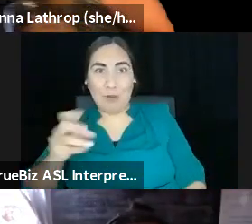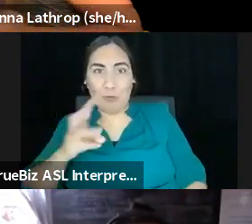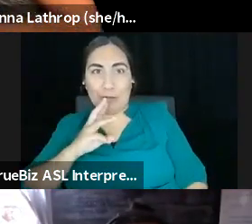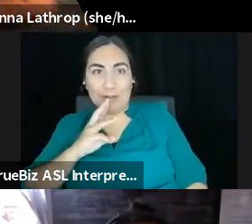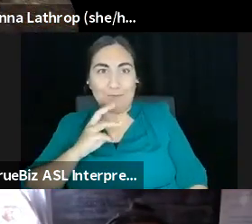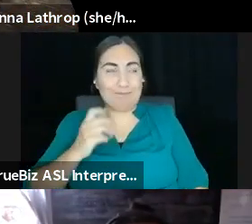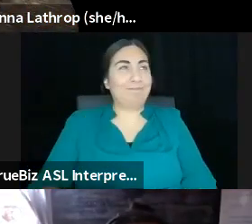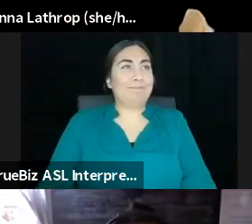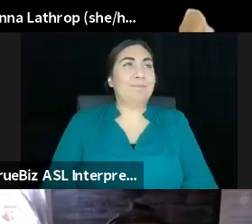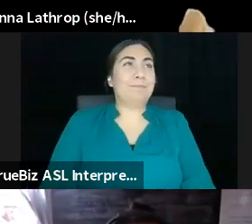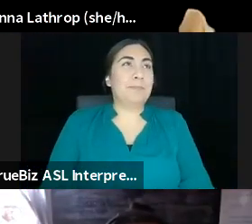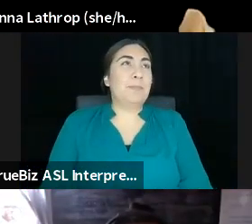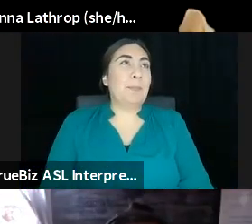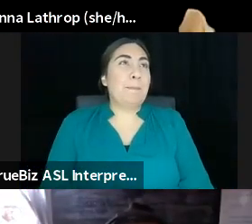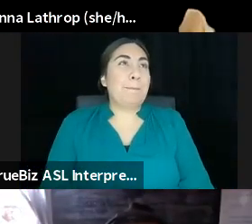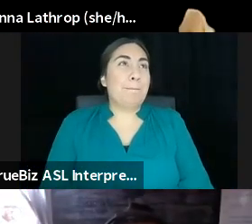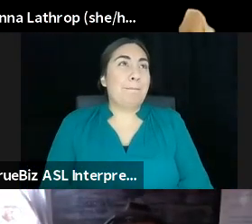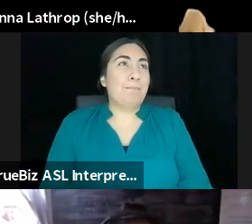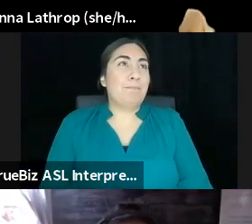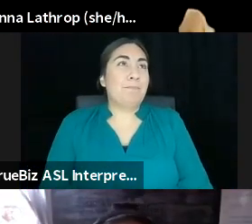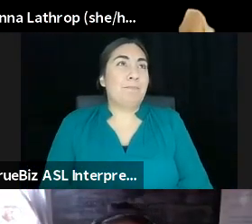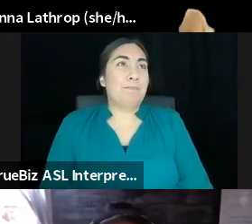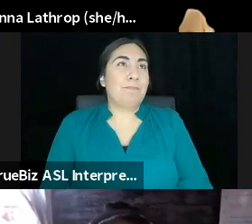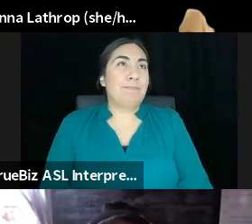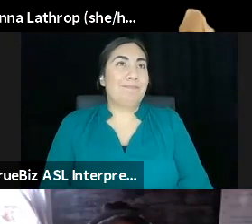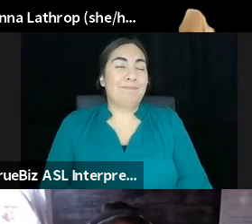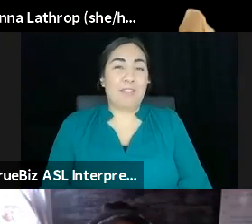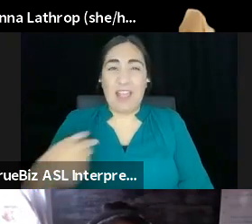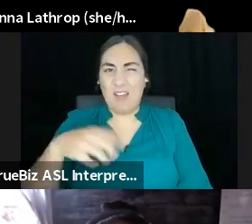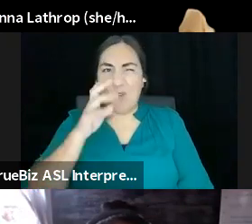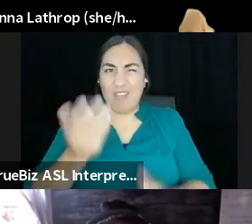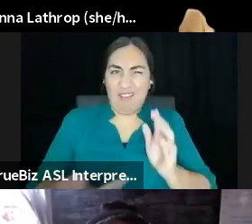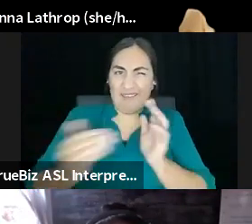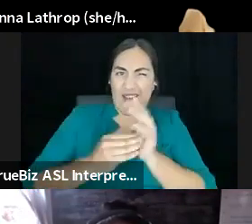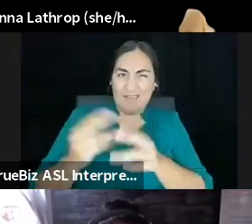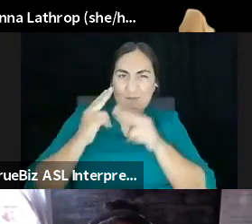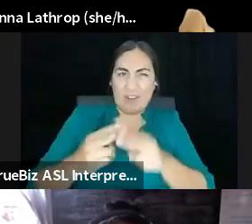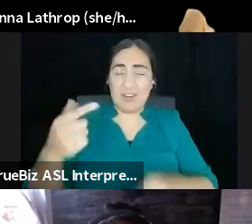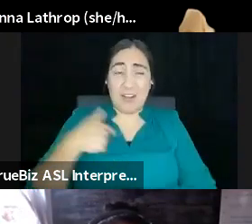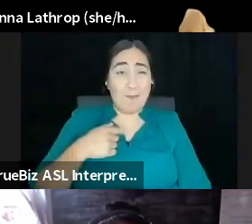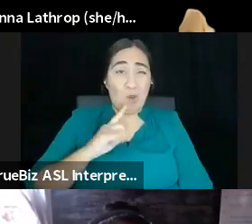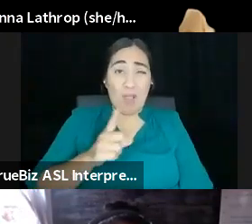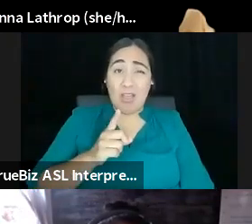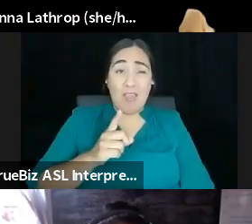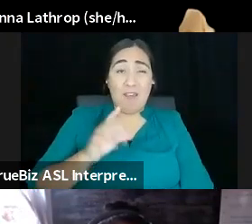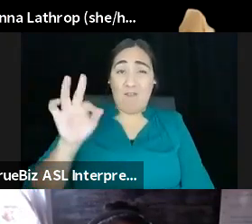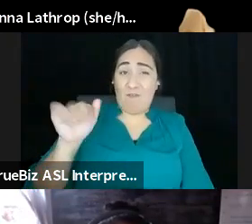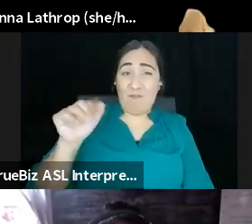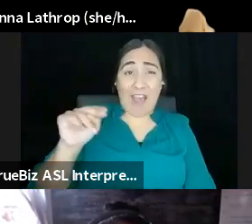I was just going to mention again because I'm a fan girl of movement generation. Um, if you Google their course correction